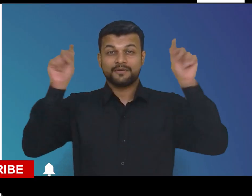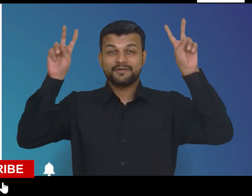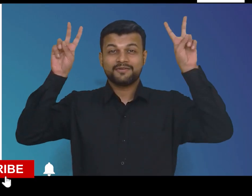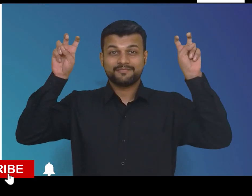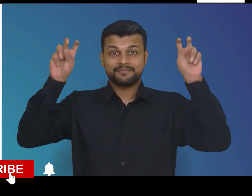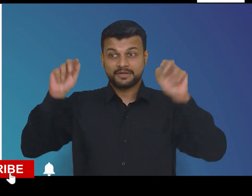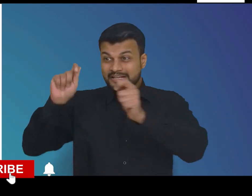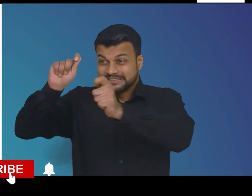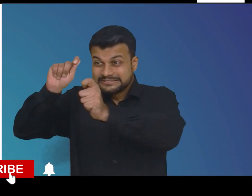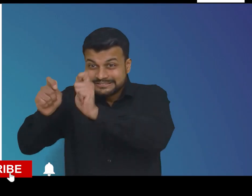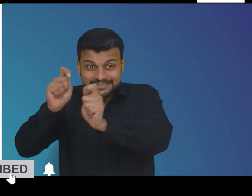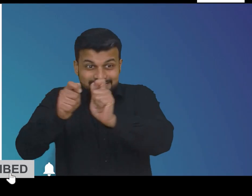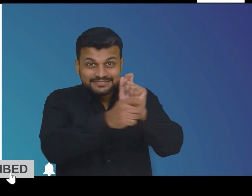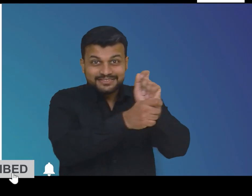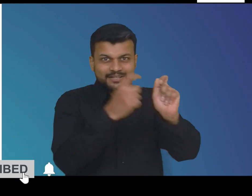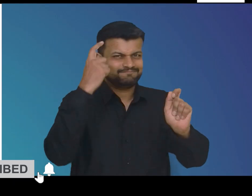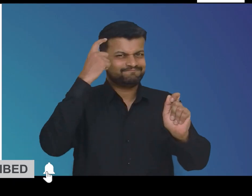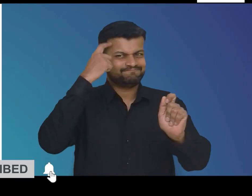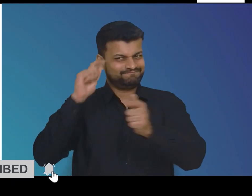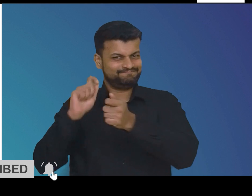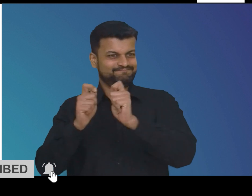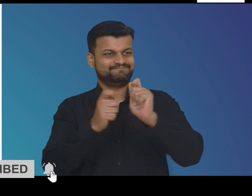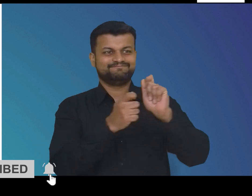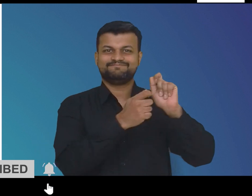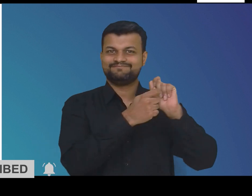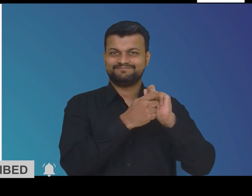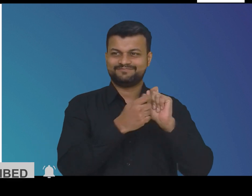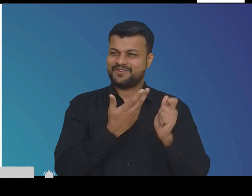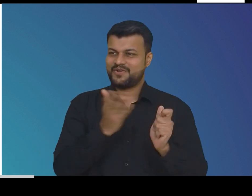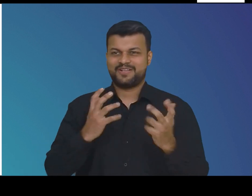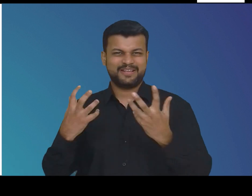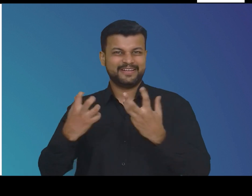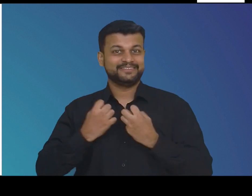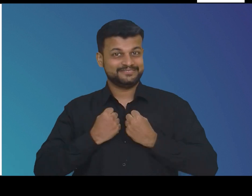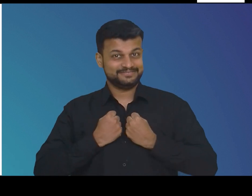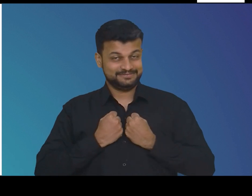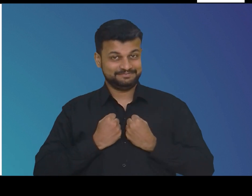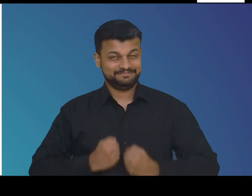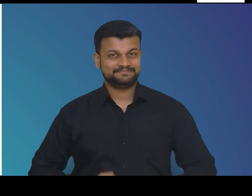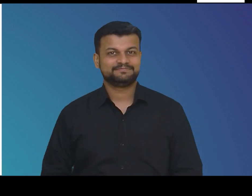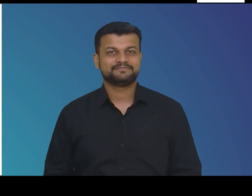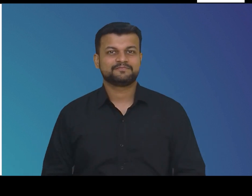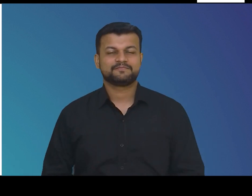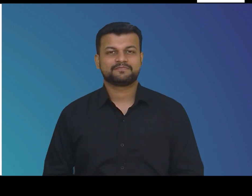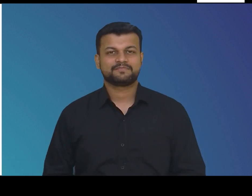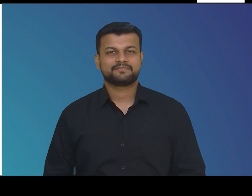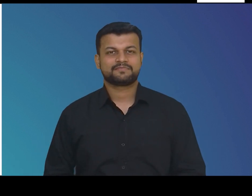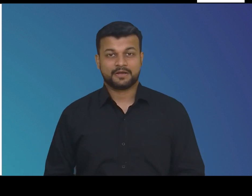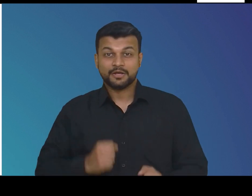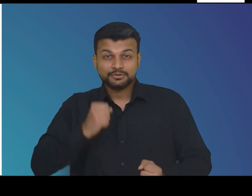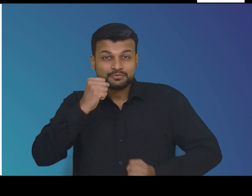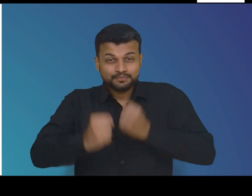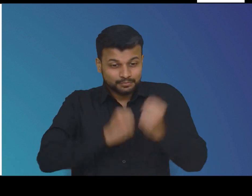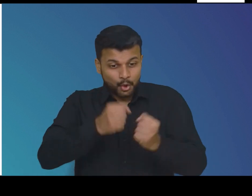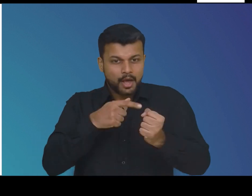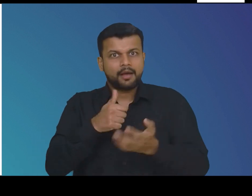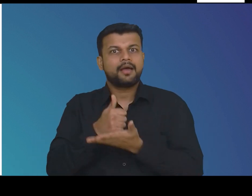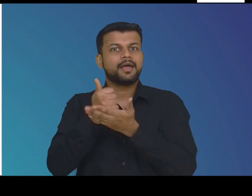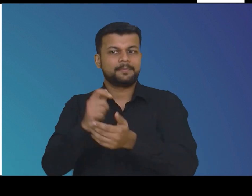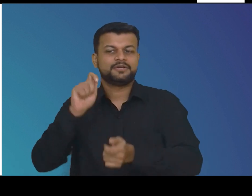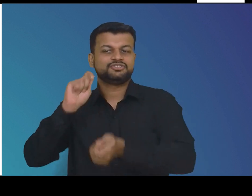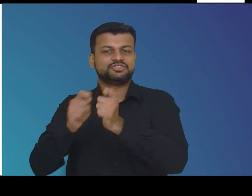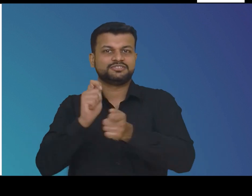changing perspectives winning hearts sports is the catalyst for change the